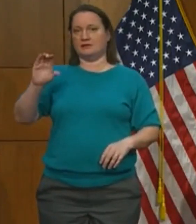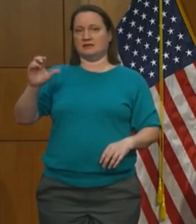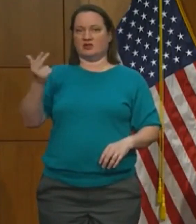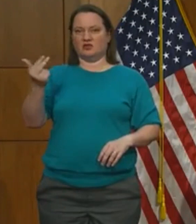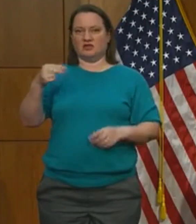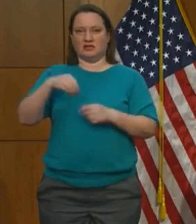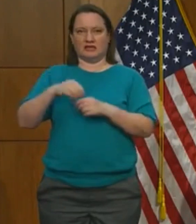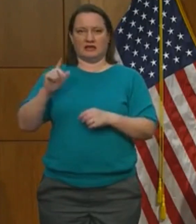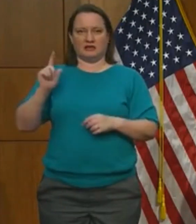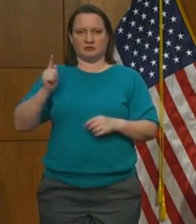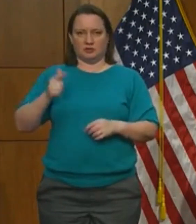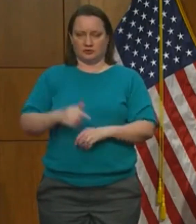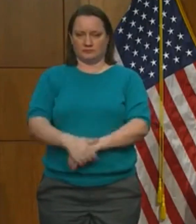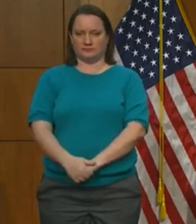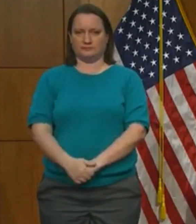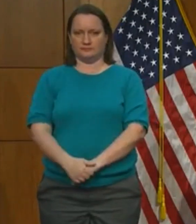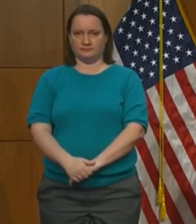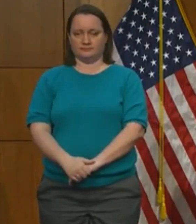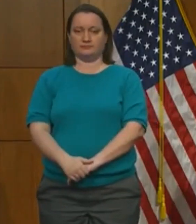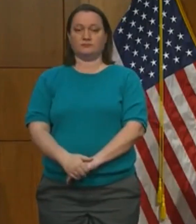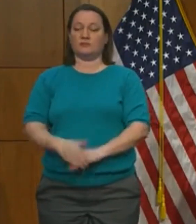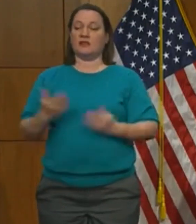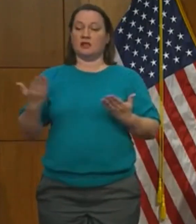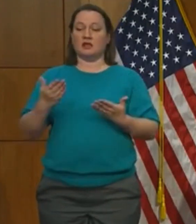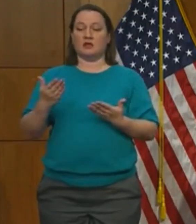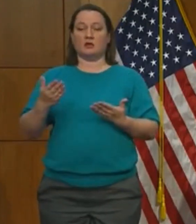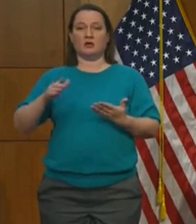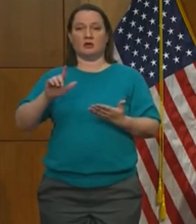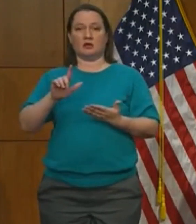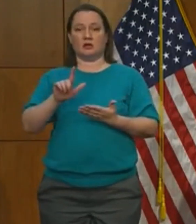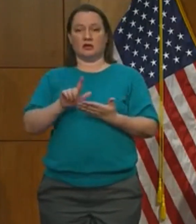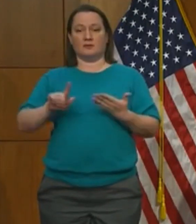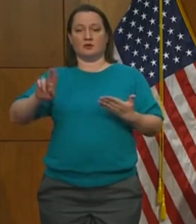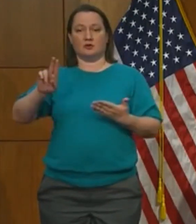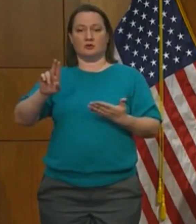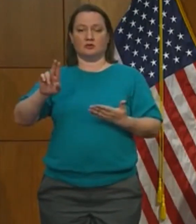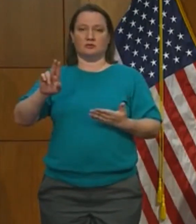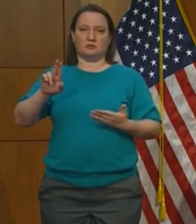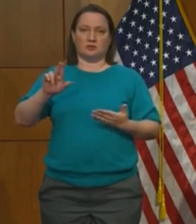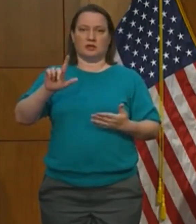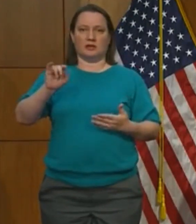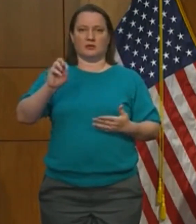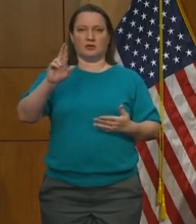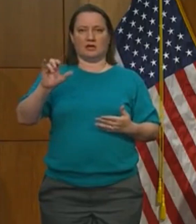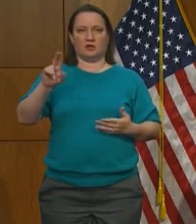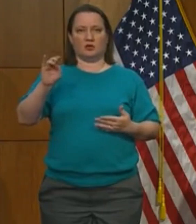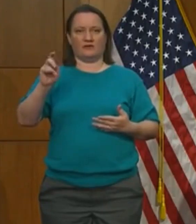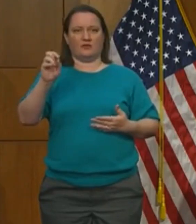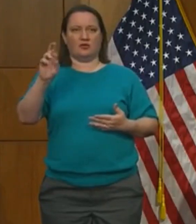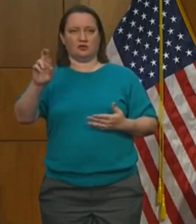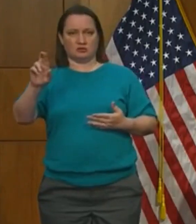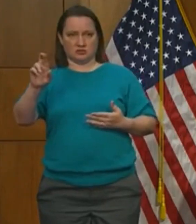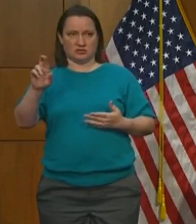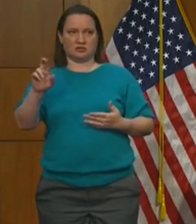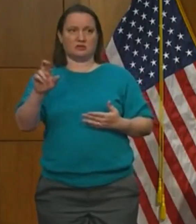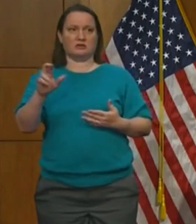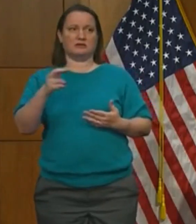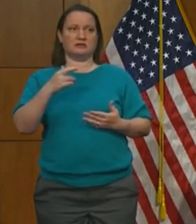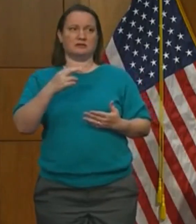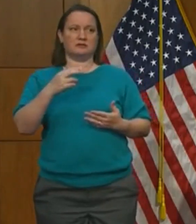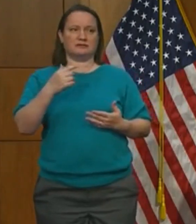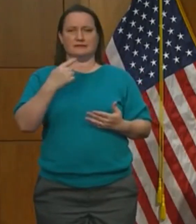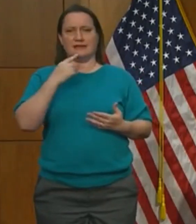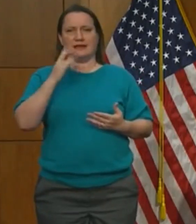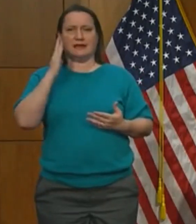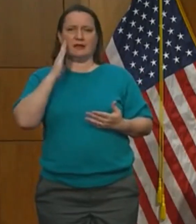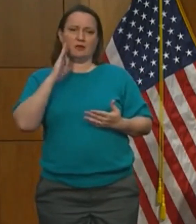Hi, Governor. Here in Lynchburg, Liberty University President Jerry Falwell Jr. tweeted that he didn't wear a mask with the alleged blackface photo from